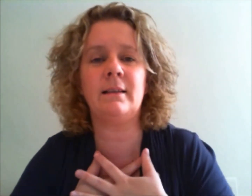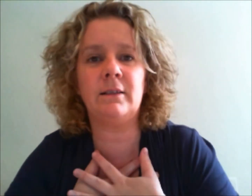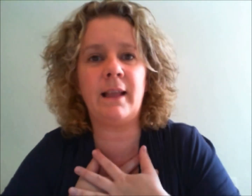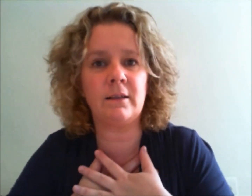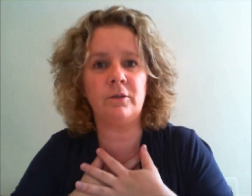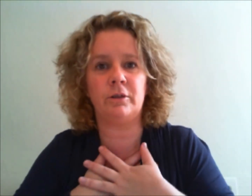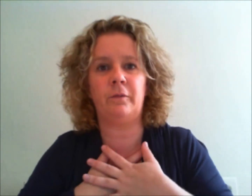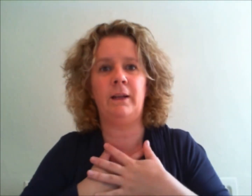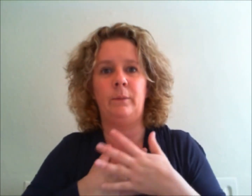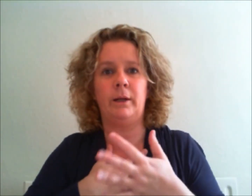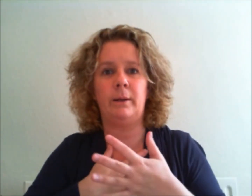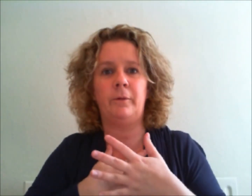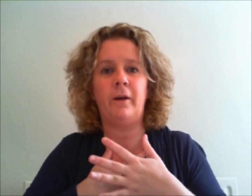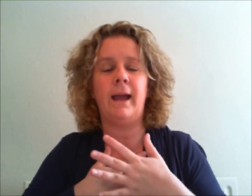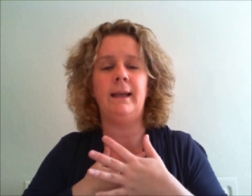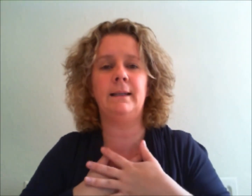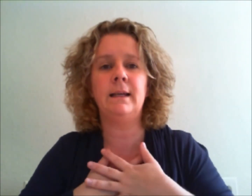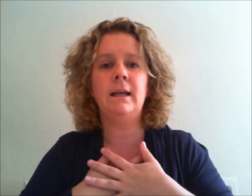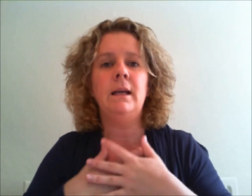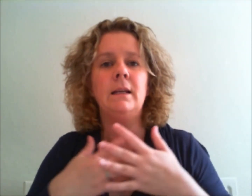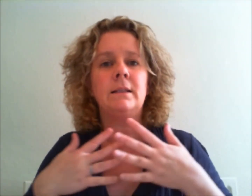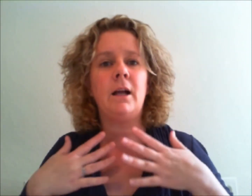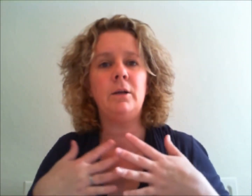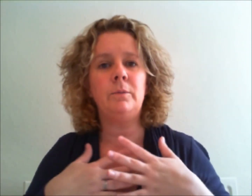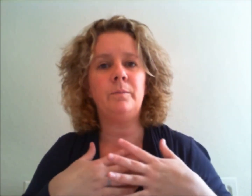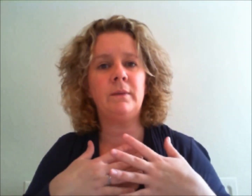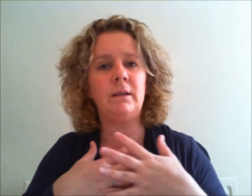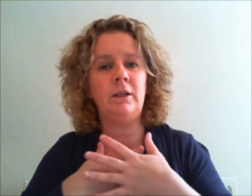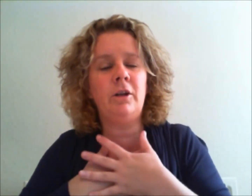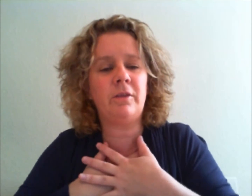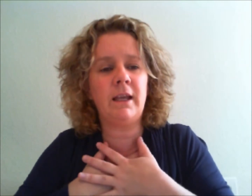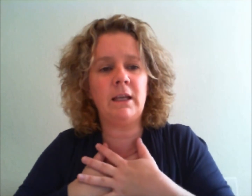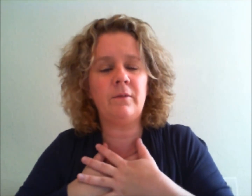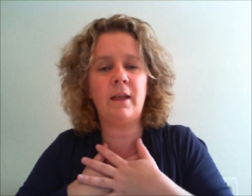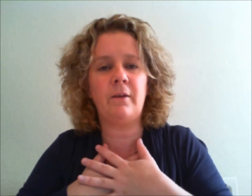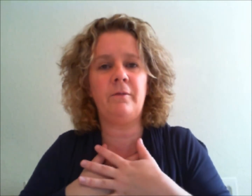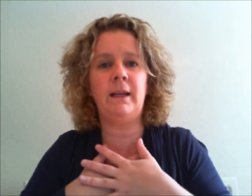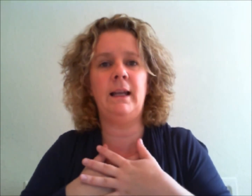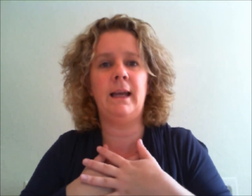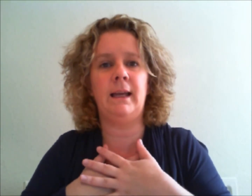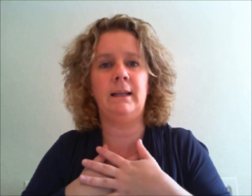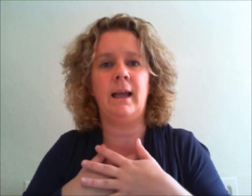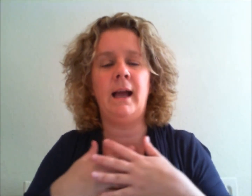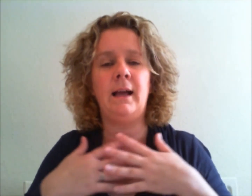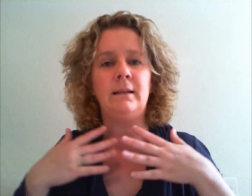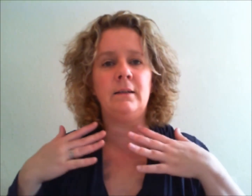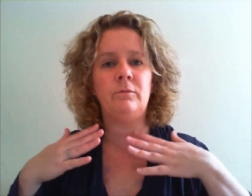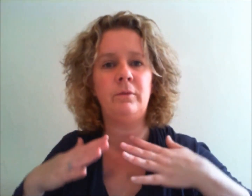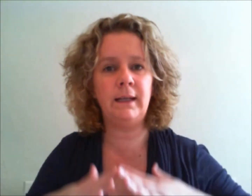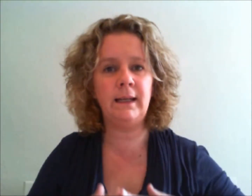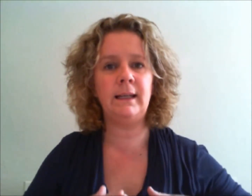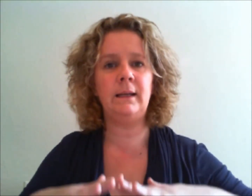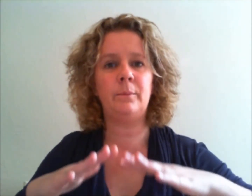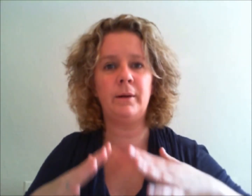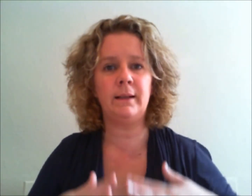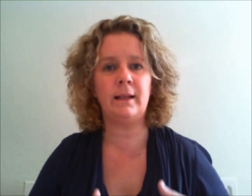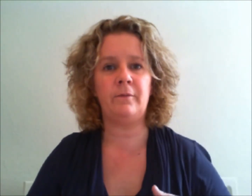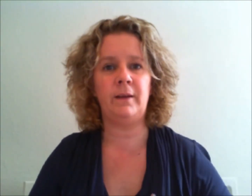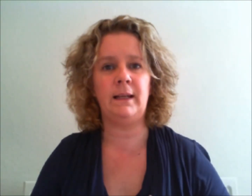that sort of feeling when I'm afraid so you know think of that feeling and really bring that feeling